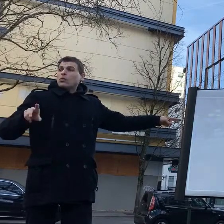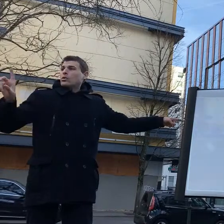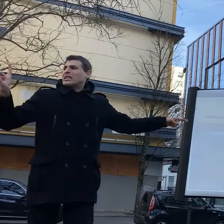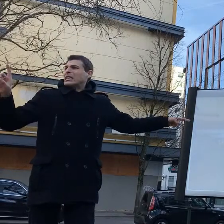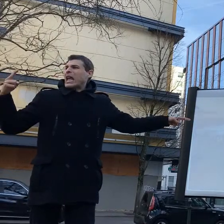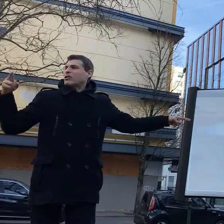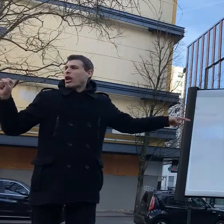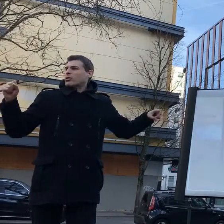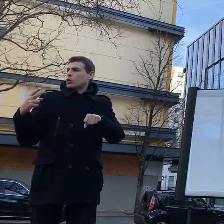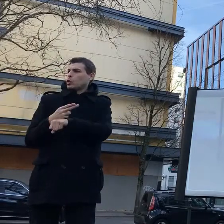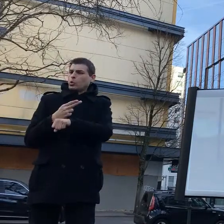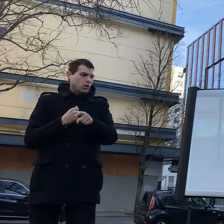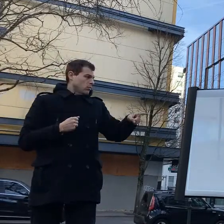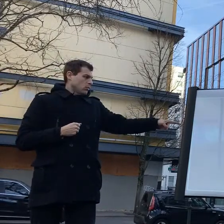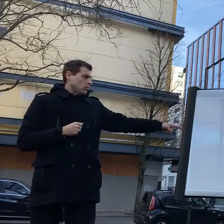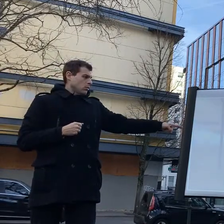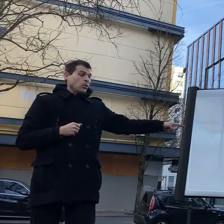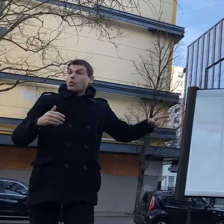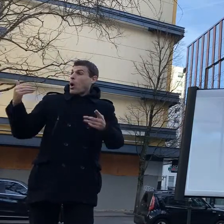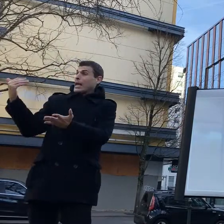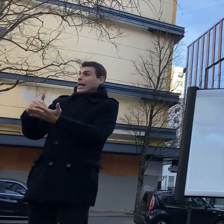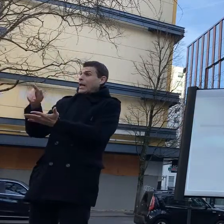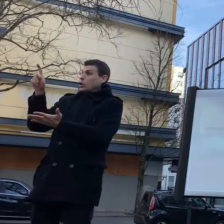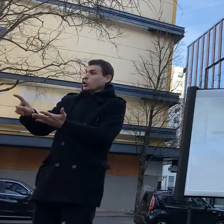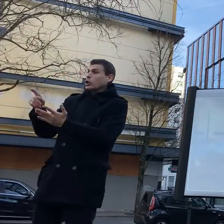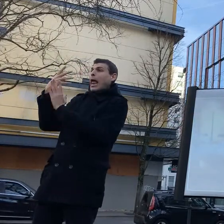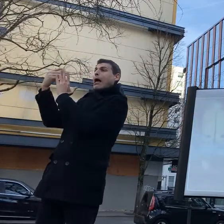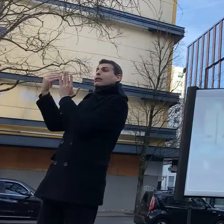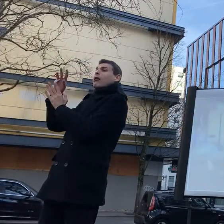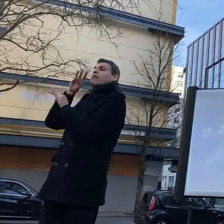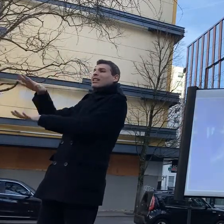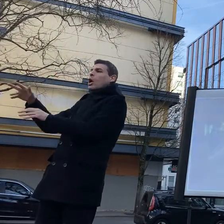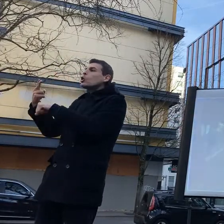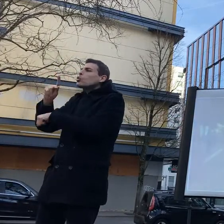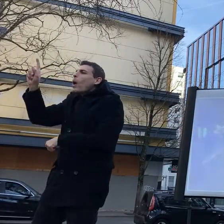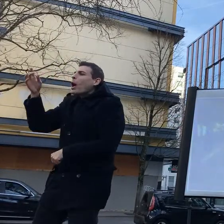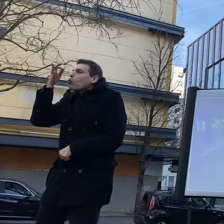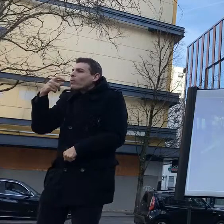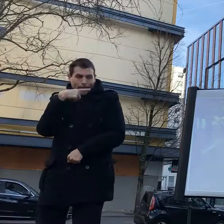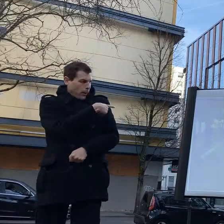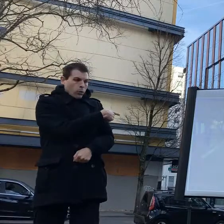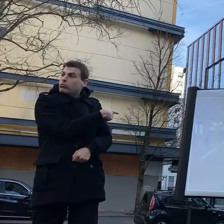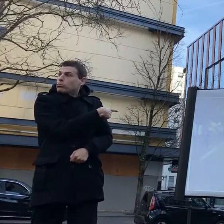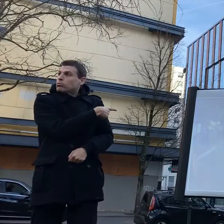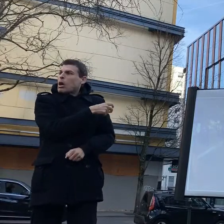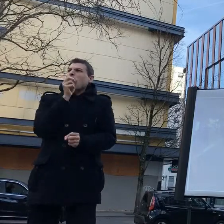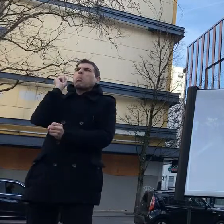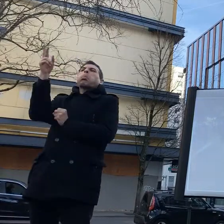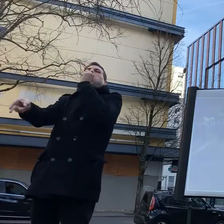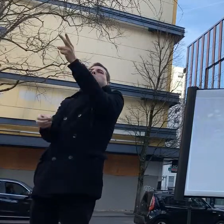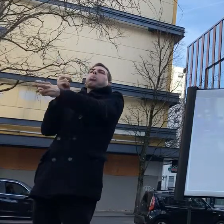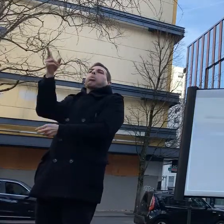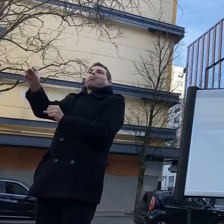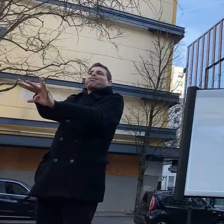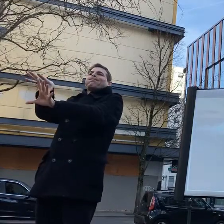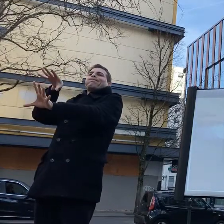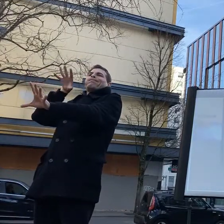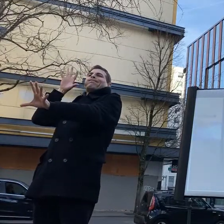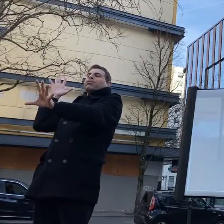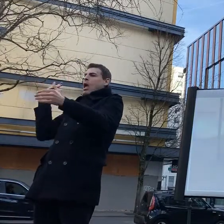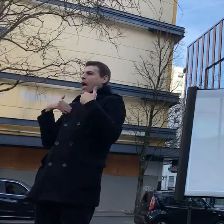happening in antifa garages uh this was done by the u.s army corps of engineers